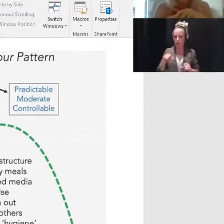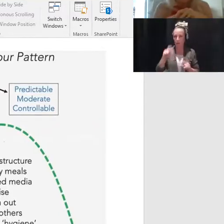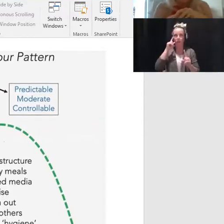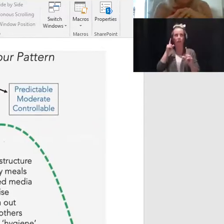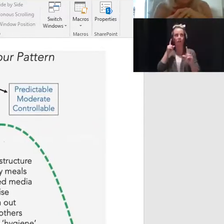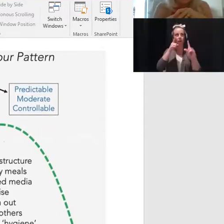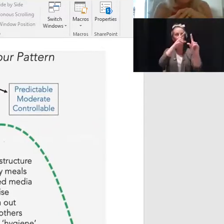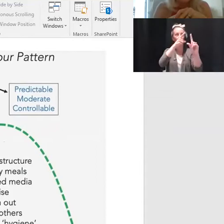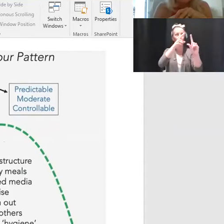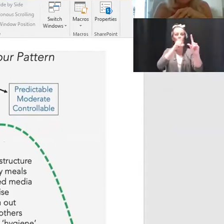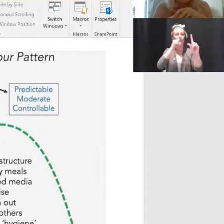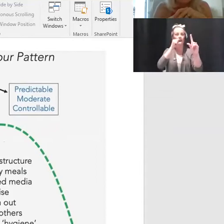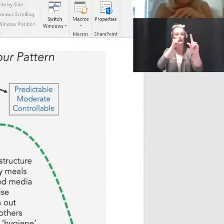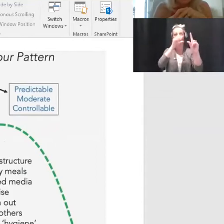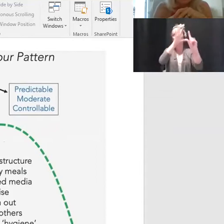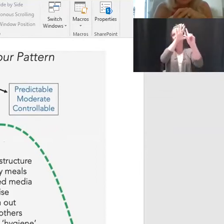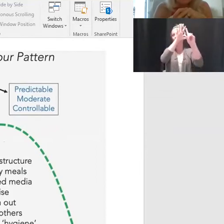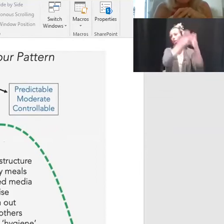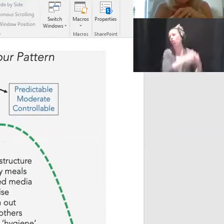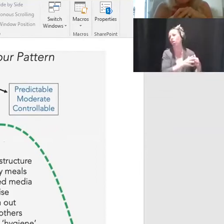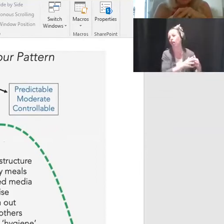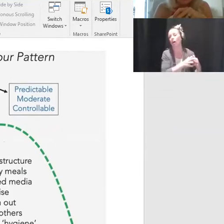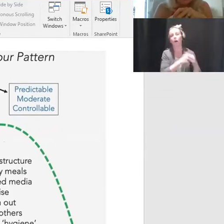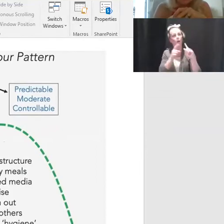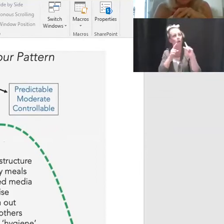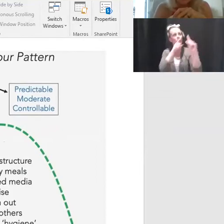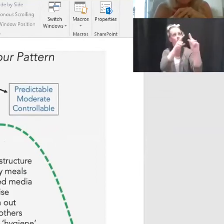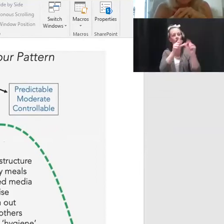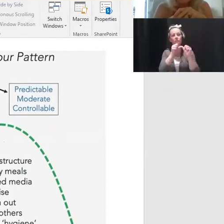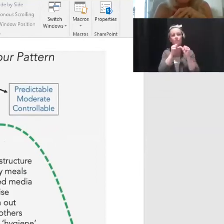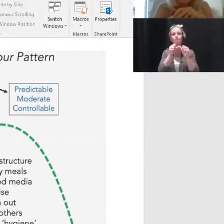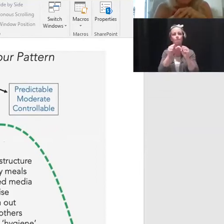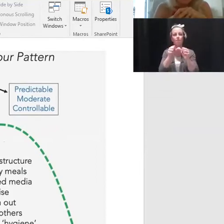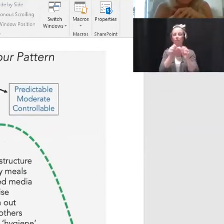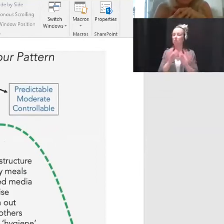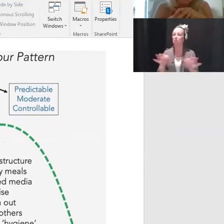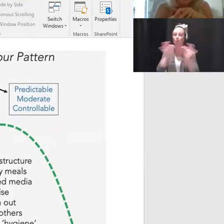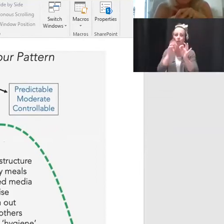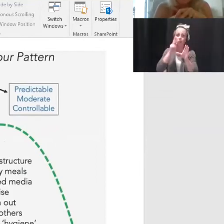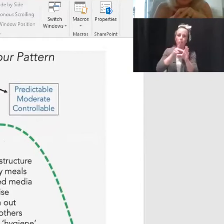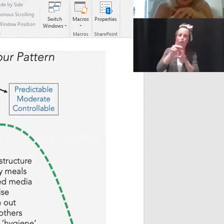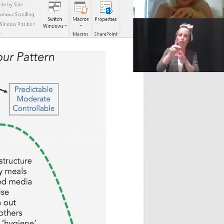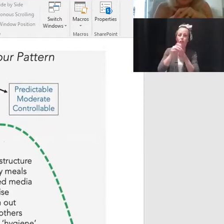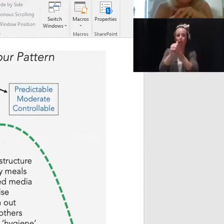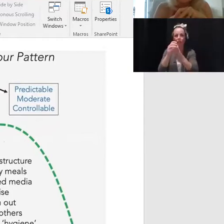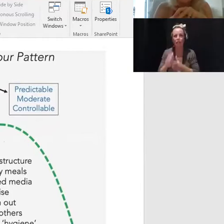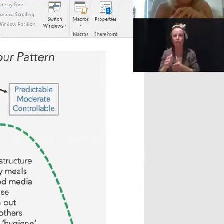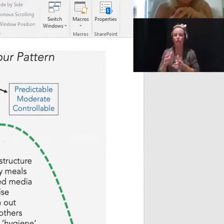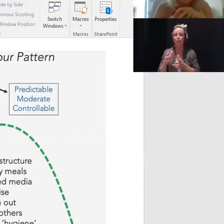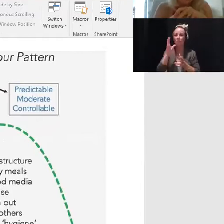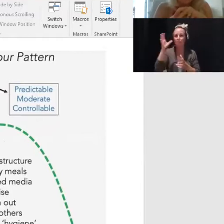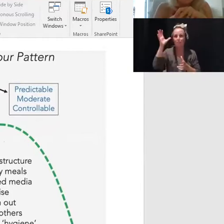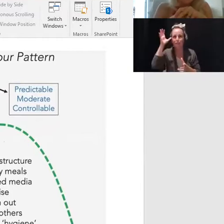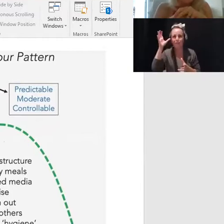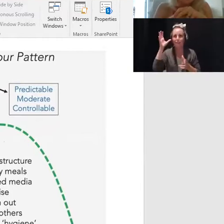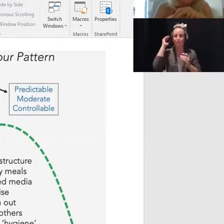-term goals. It is really a critical skill for professionals, leaders, and parents. And as adults, it's a truly